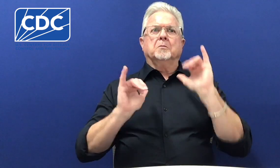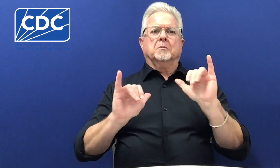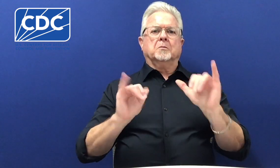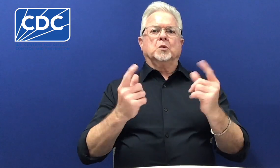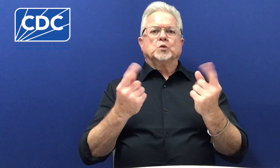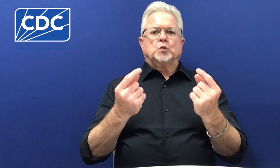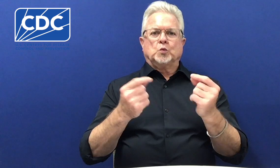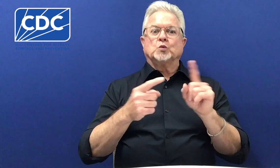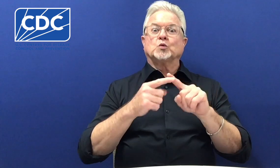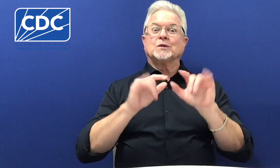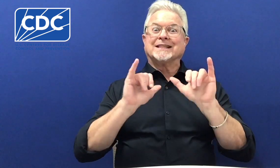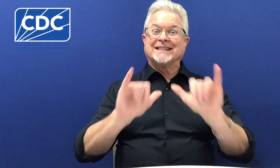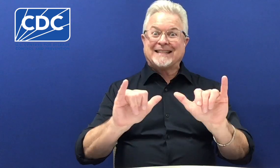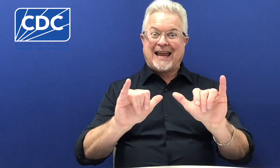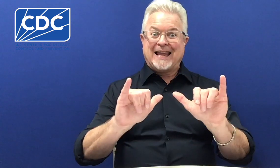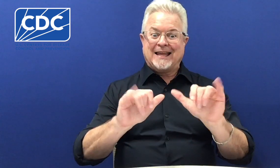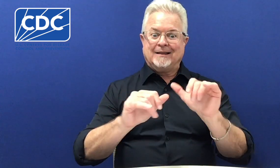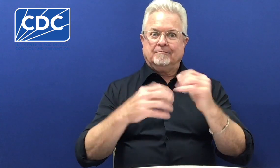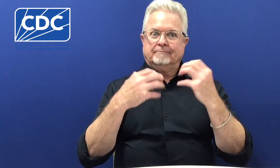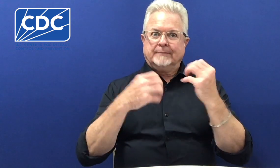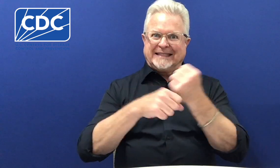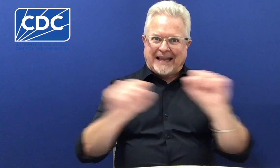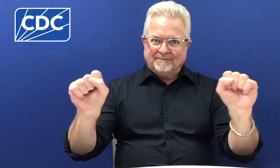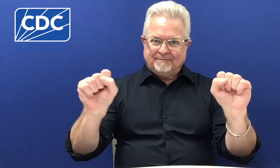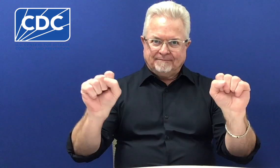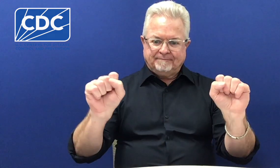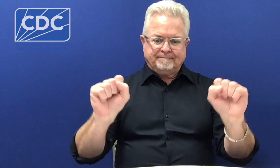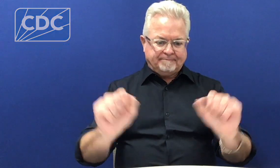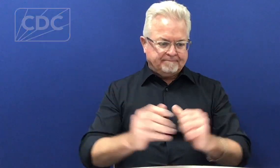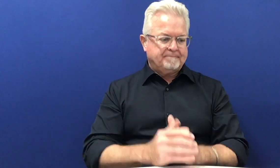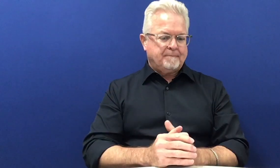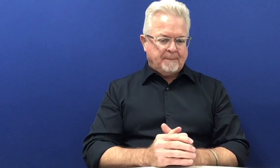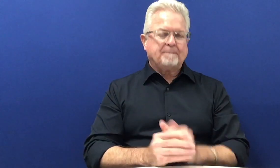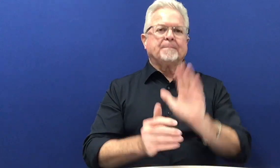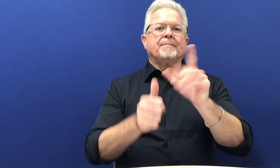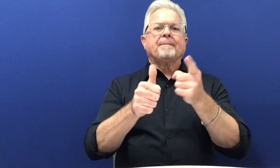share with you so you'll know what to do to stay safe and healthy.